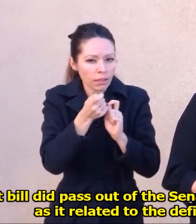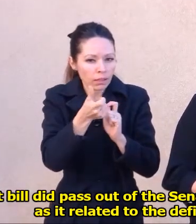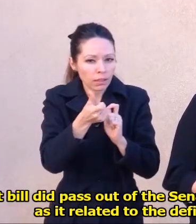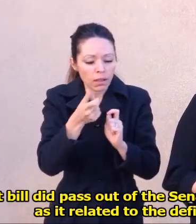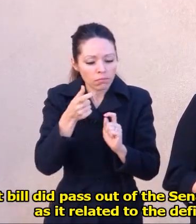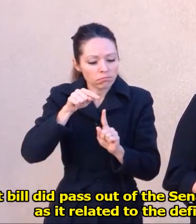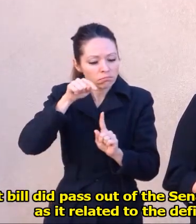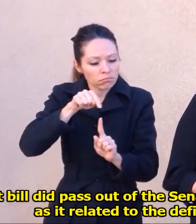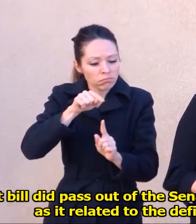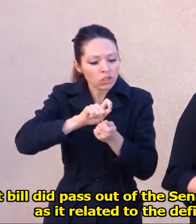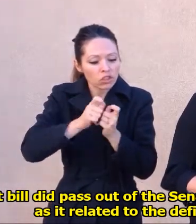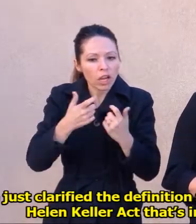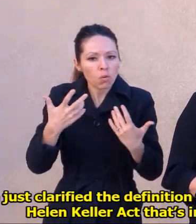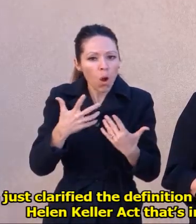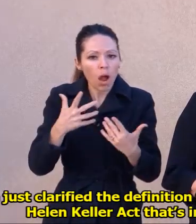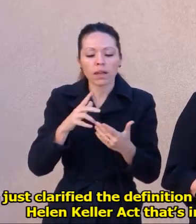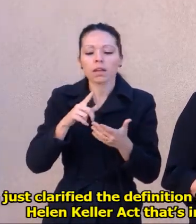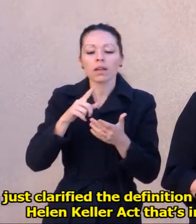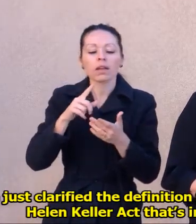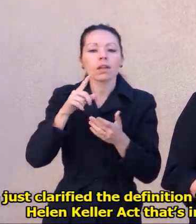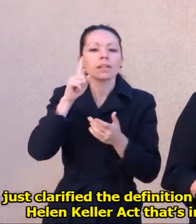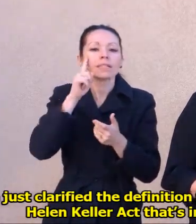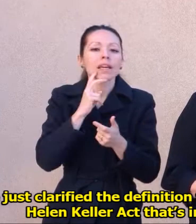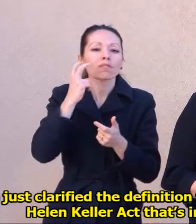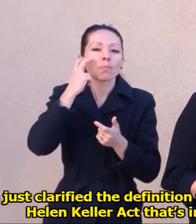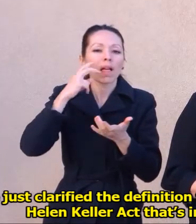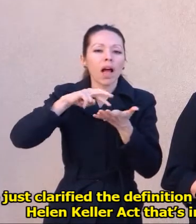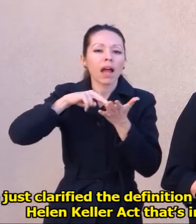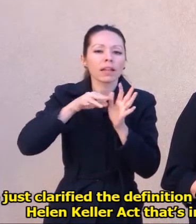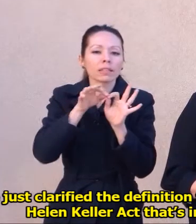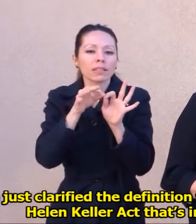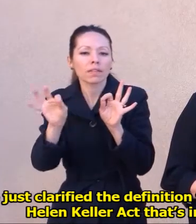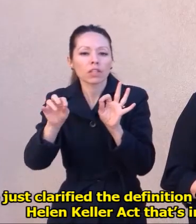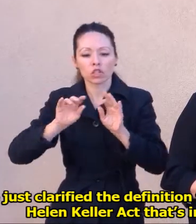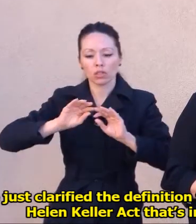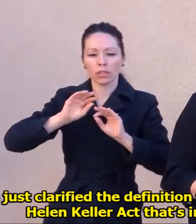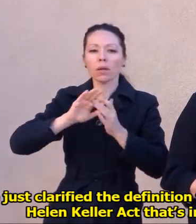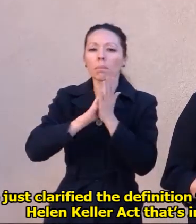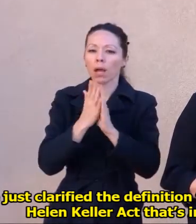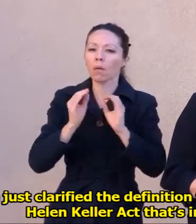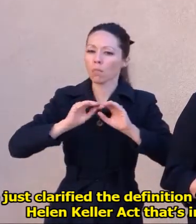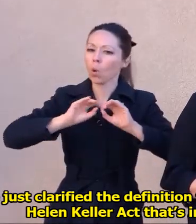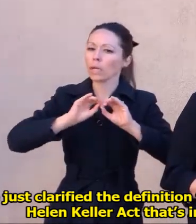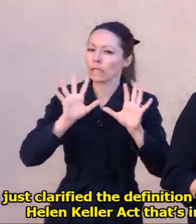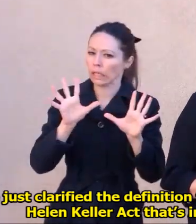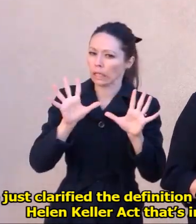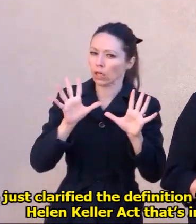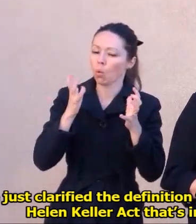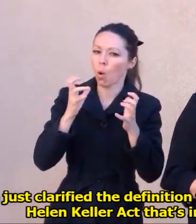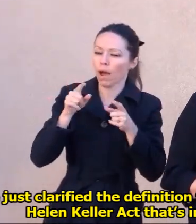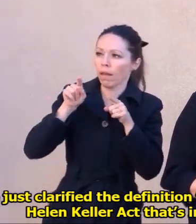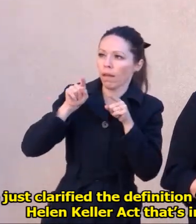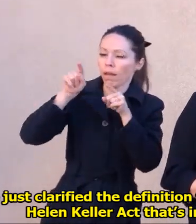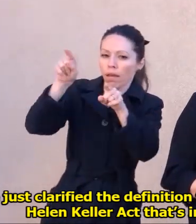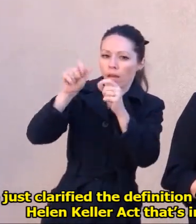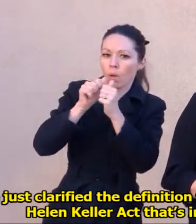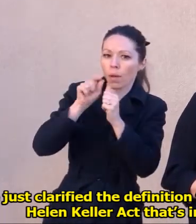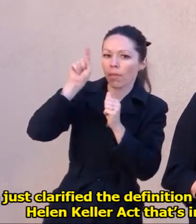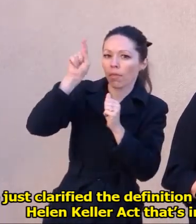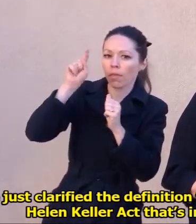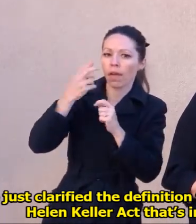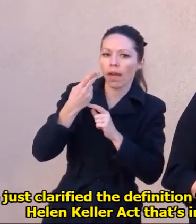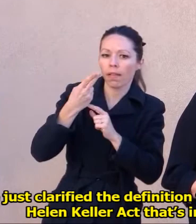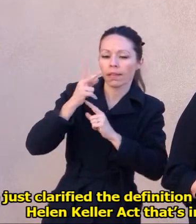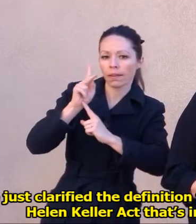definition of Deaf-Blind. We just clarified the definition to more similarly match the